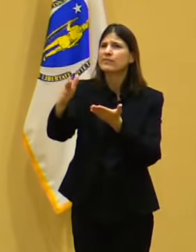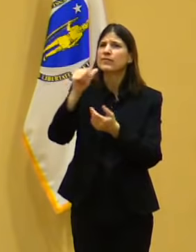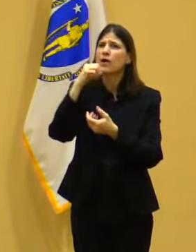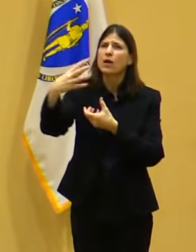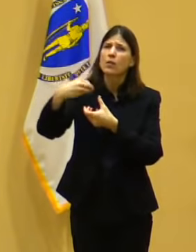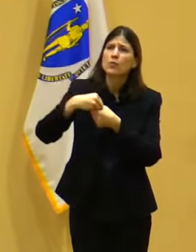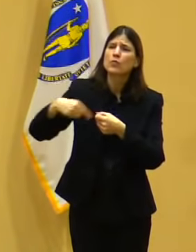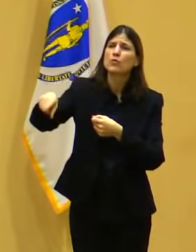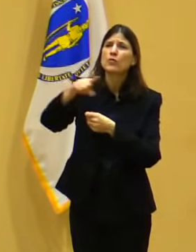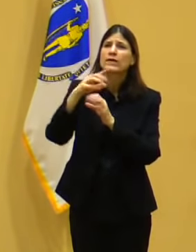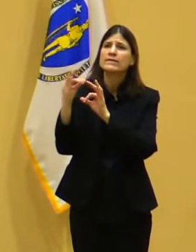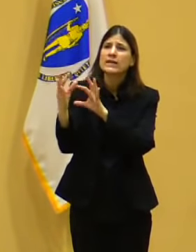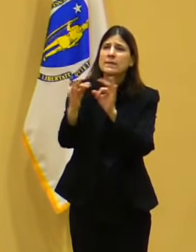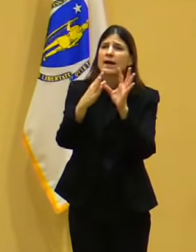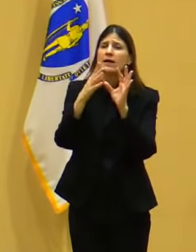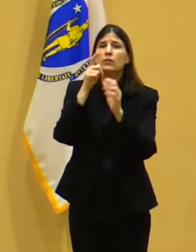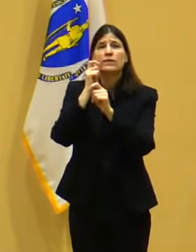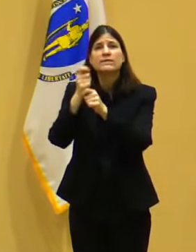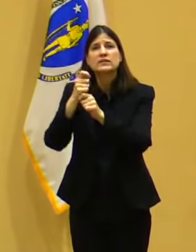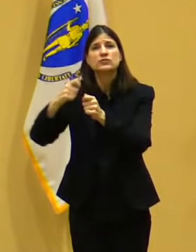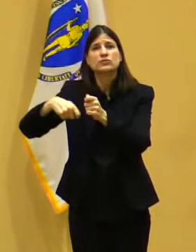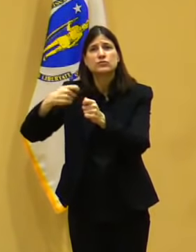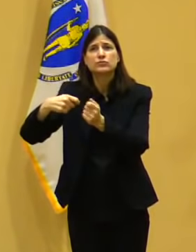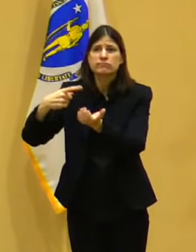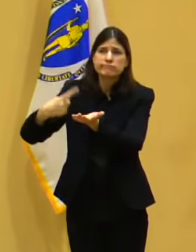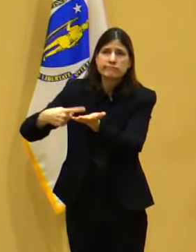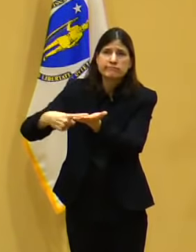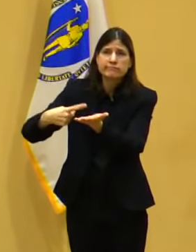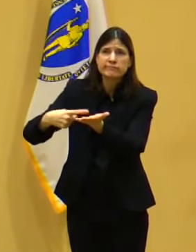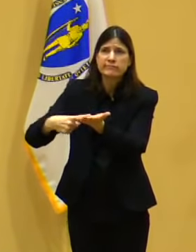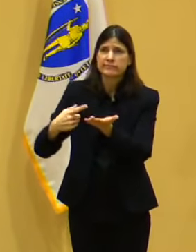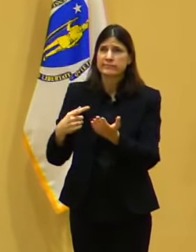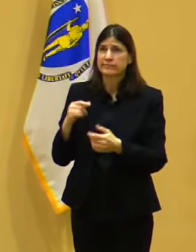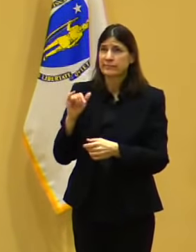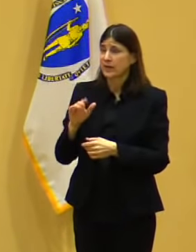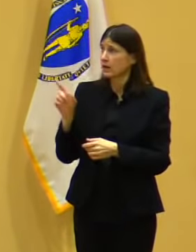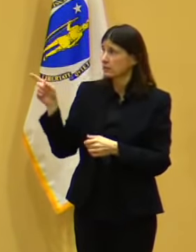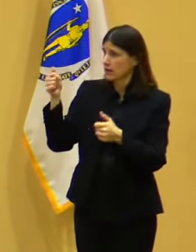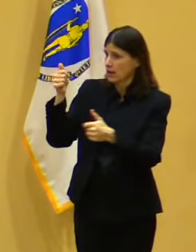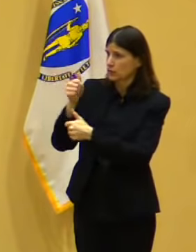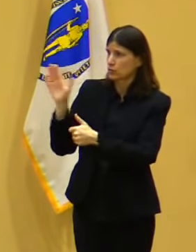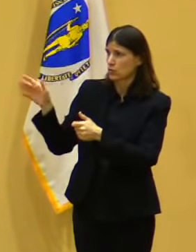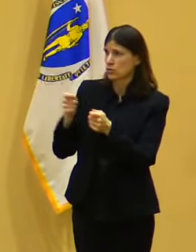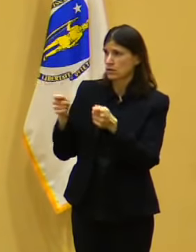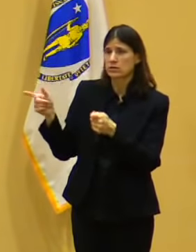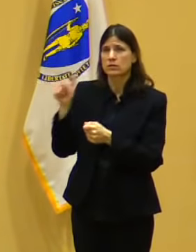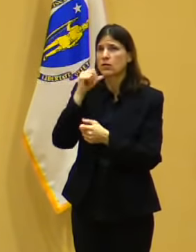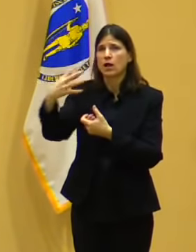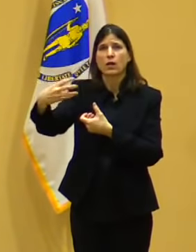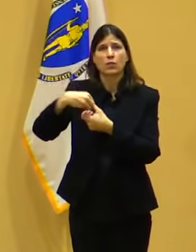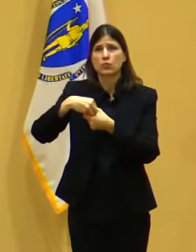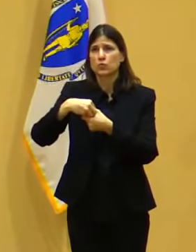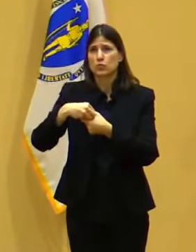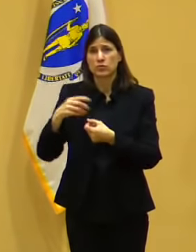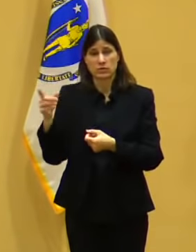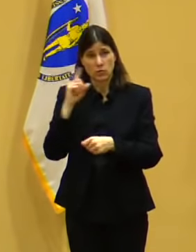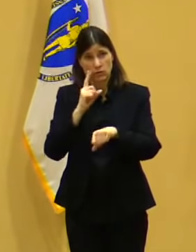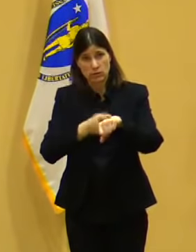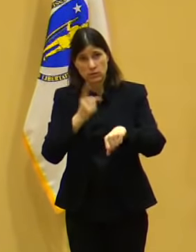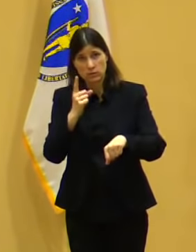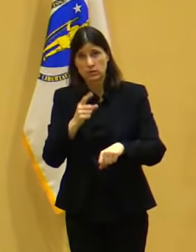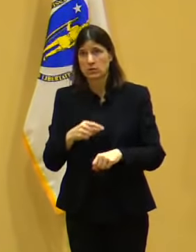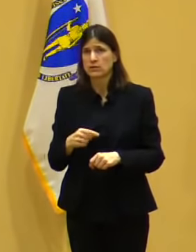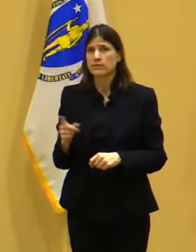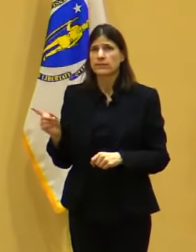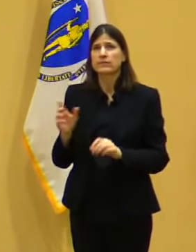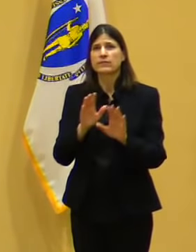I already told you that I thought the comments that were on that video